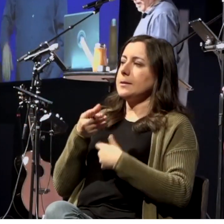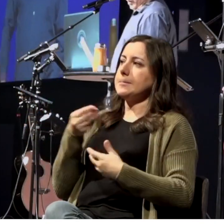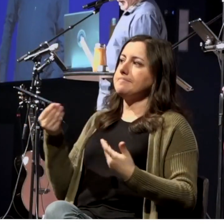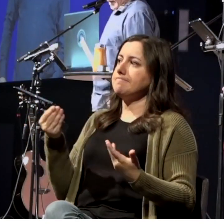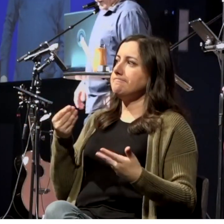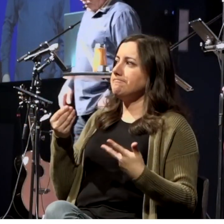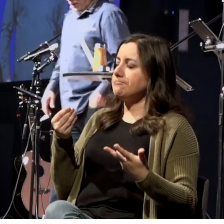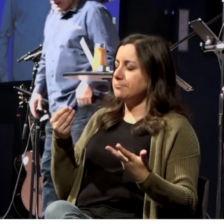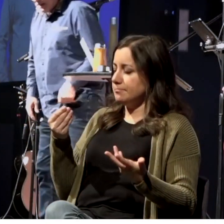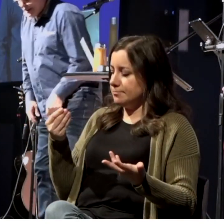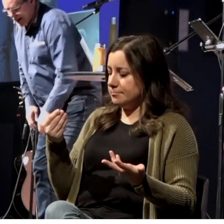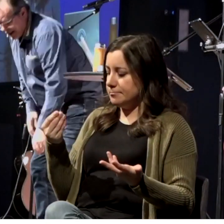they're listening.